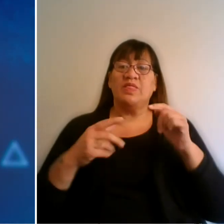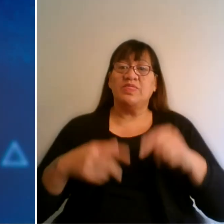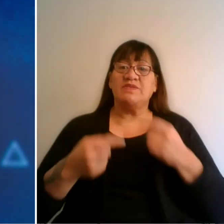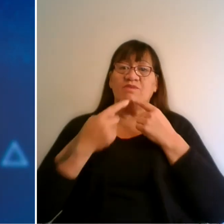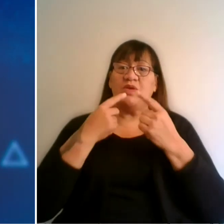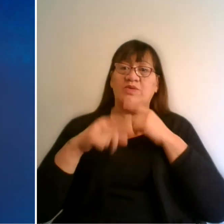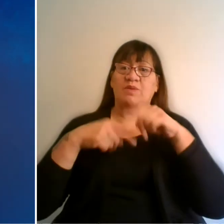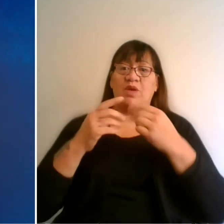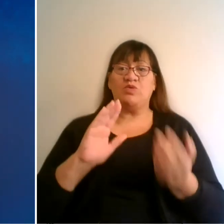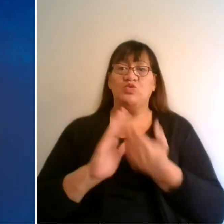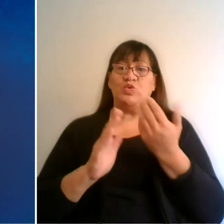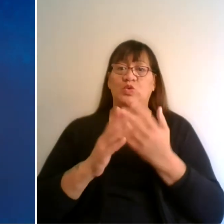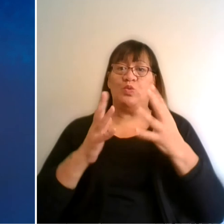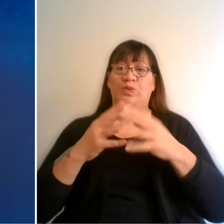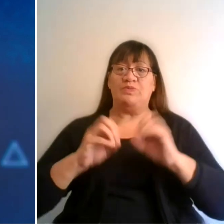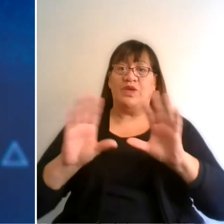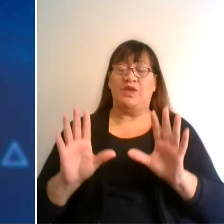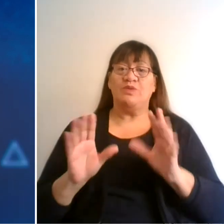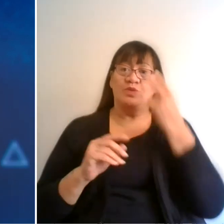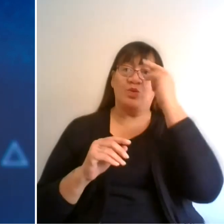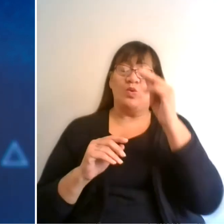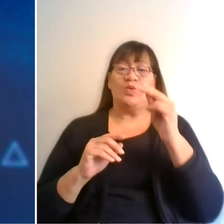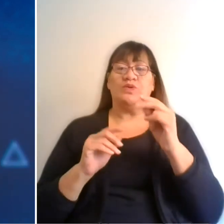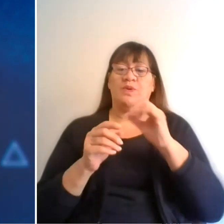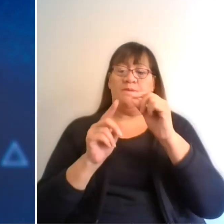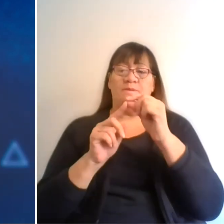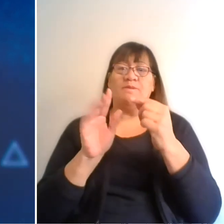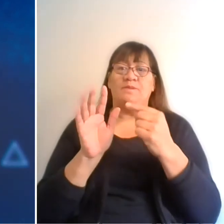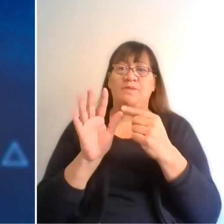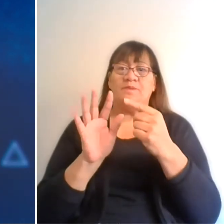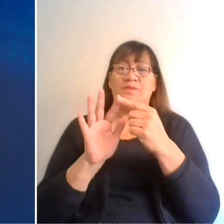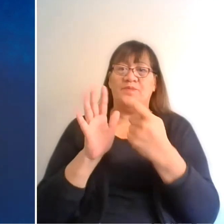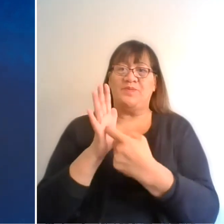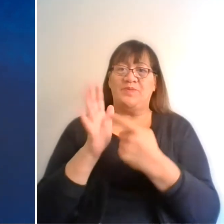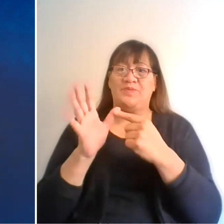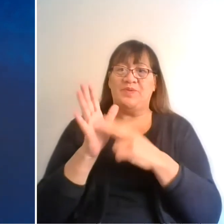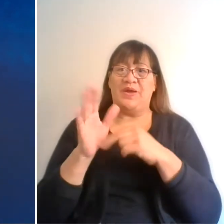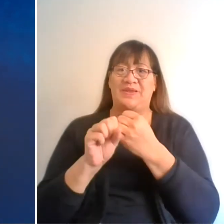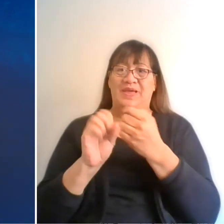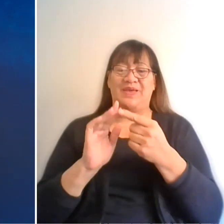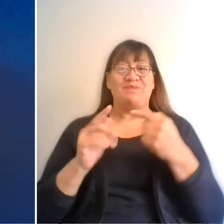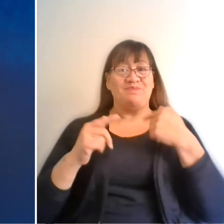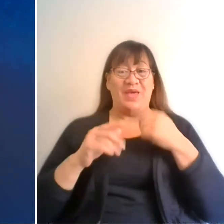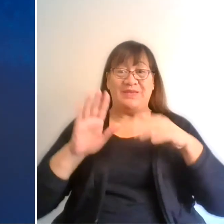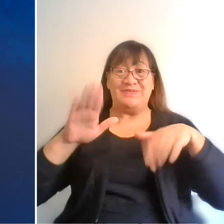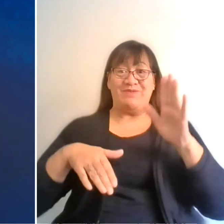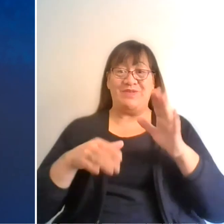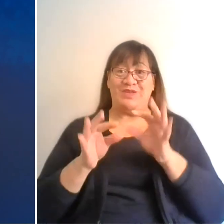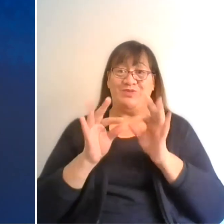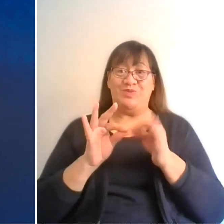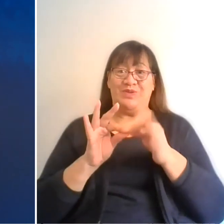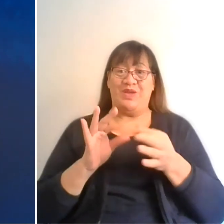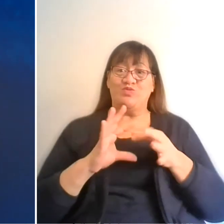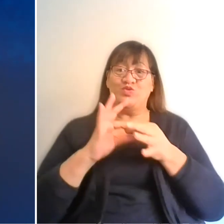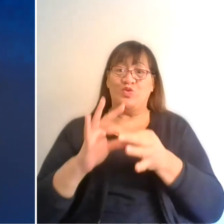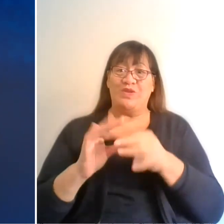prepared about COVID-19. Showing their commitment, we have Stephanie Awheto, our sign language interpreter, who joins us for this